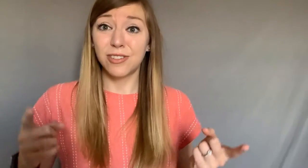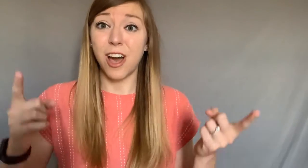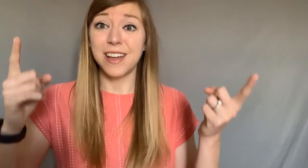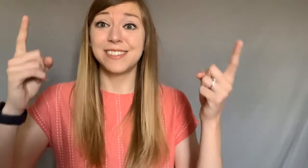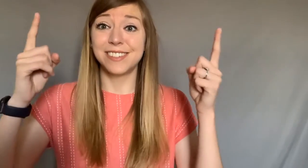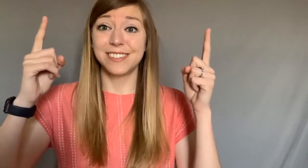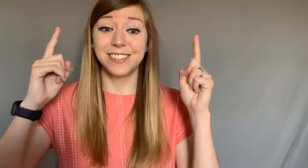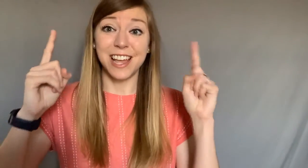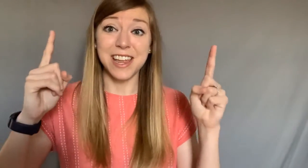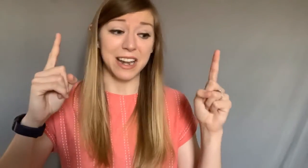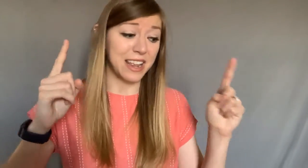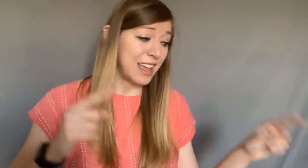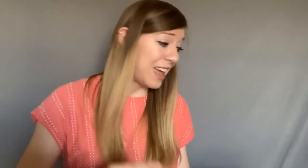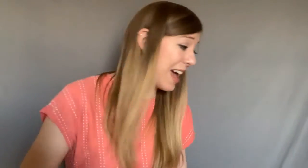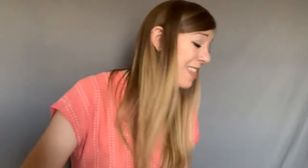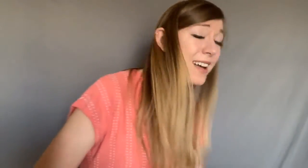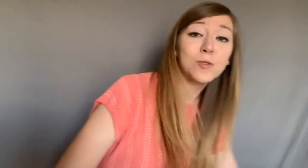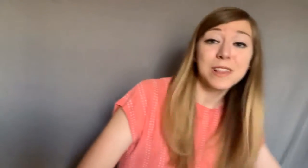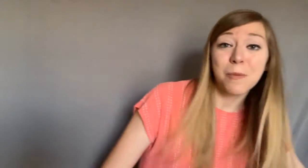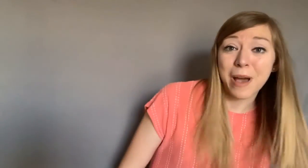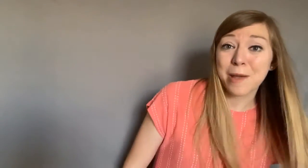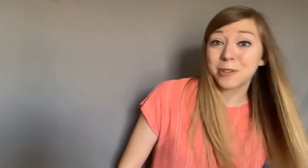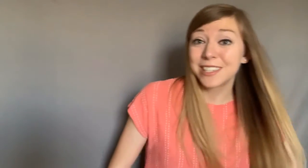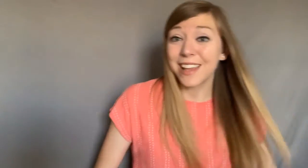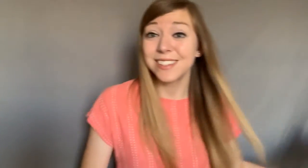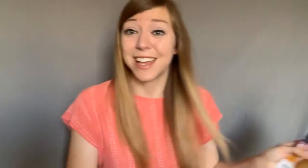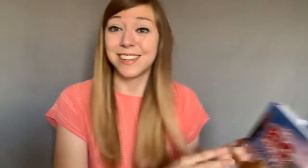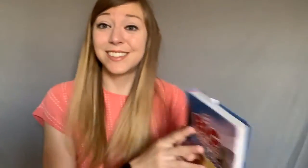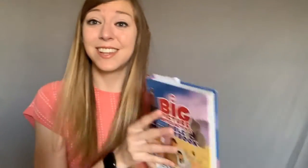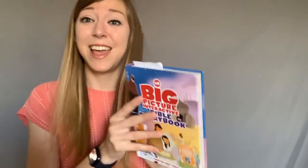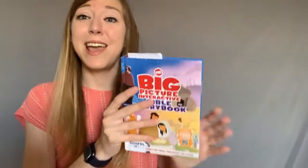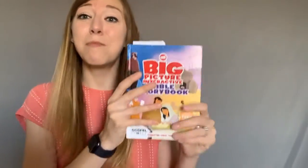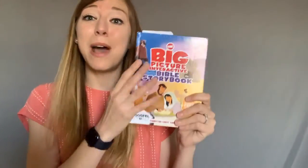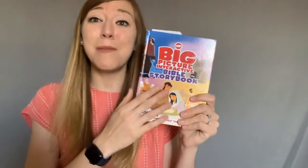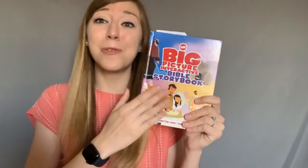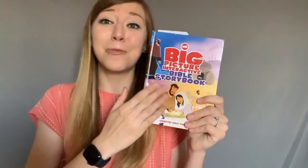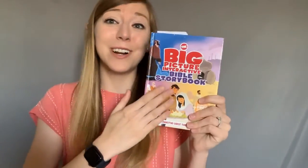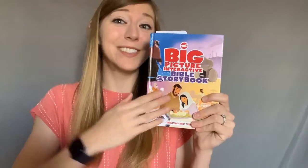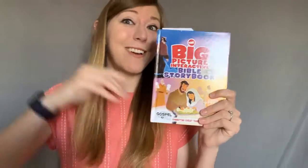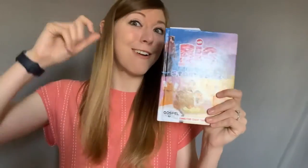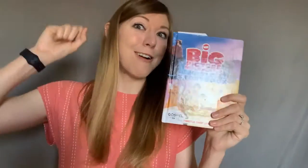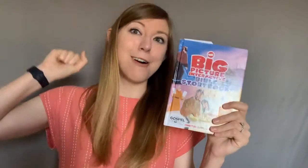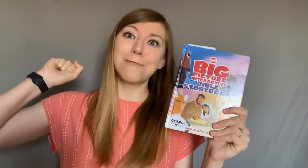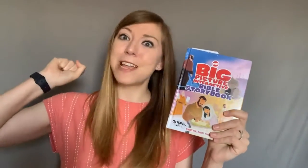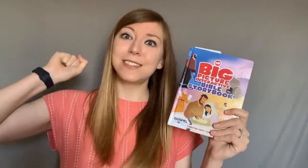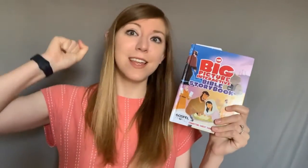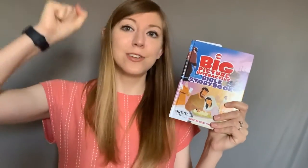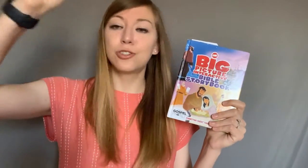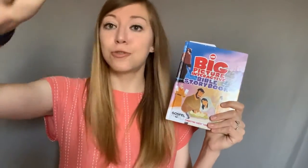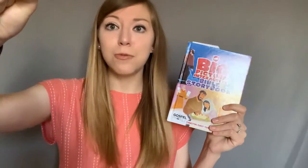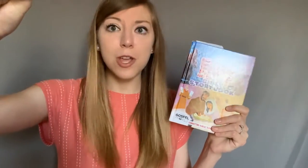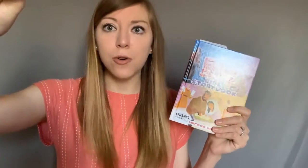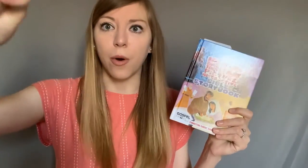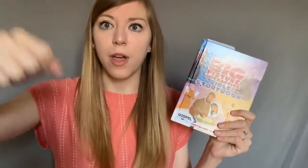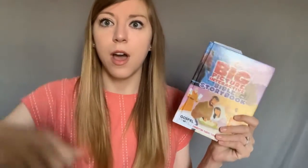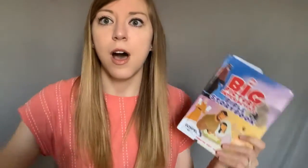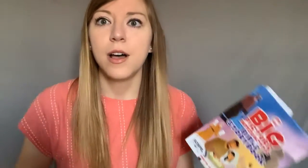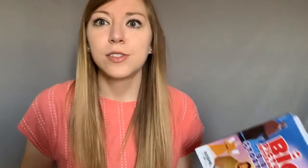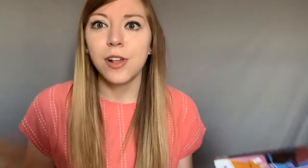God's son and that's what the Bible tells us and Bible words are always true so